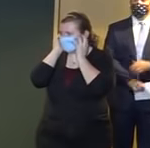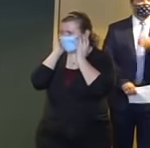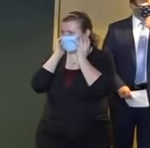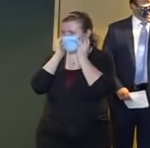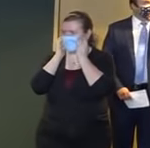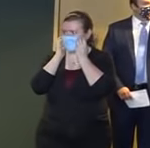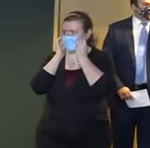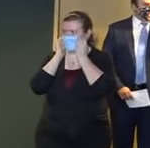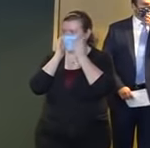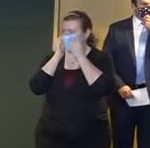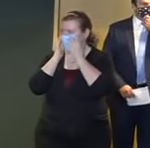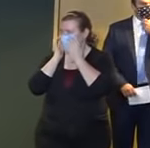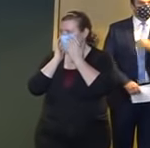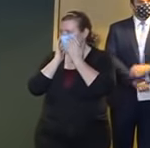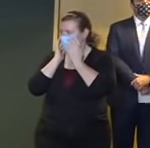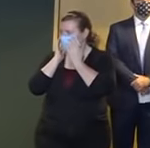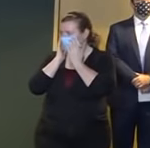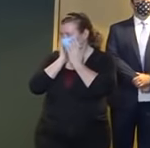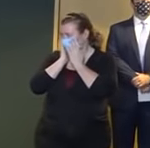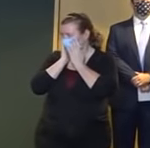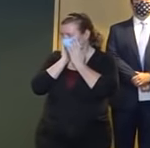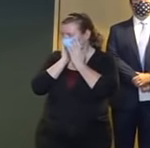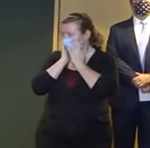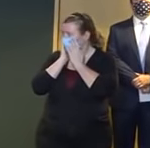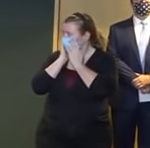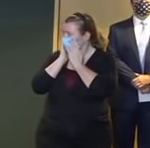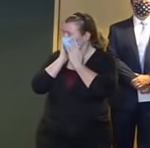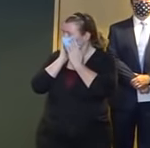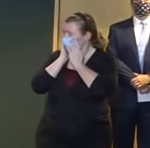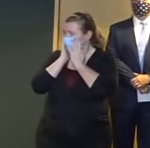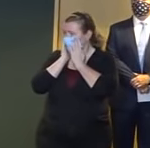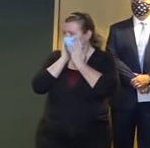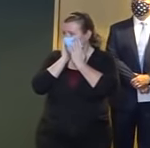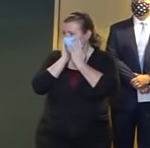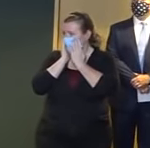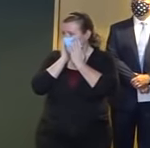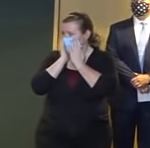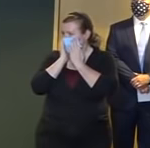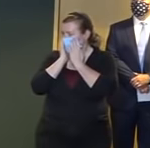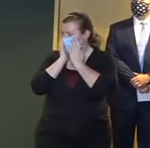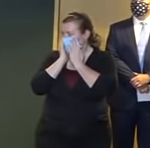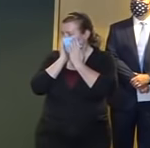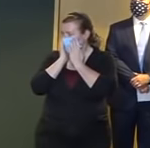an angle here to keep this short but are we gonna be able to cool this place down okay